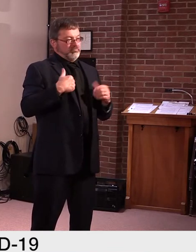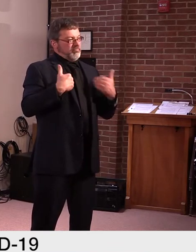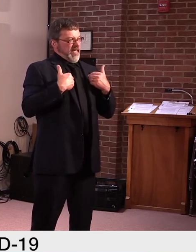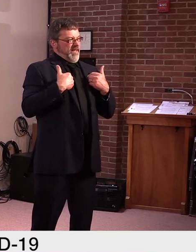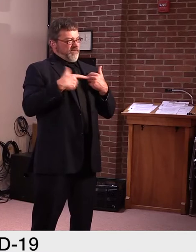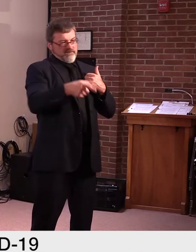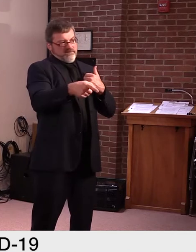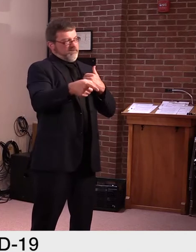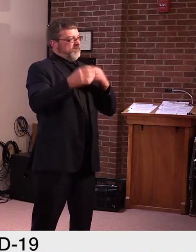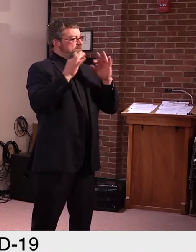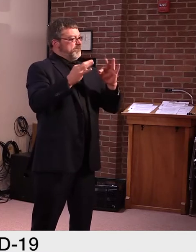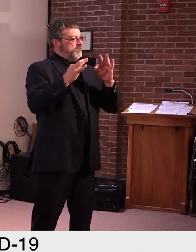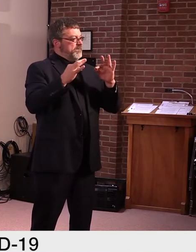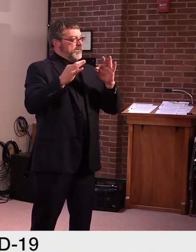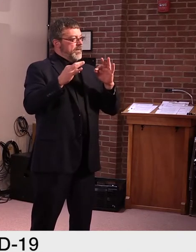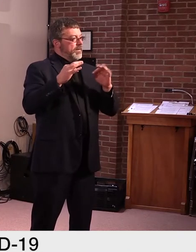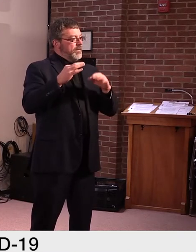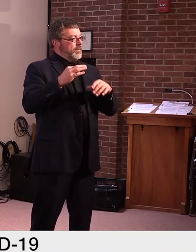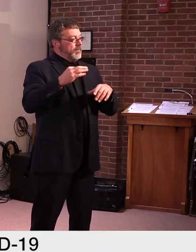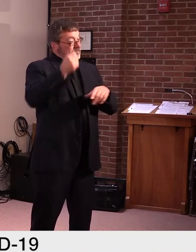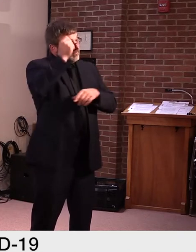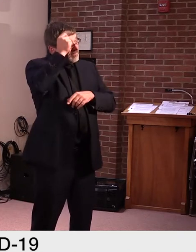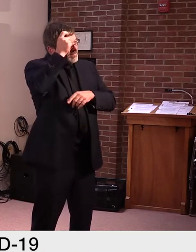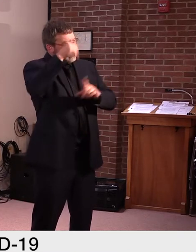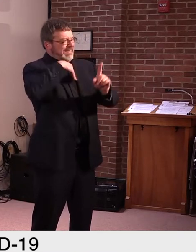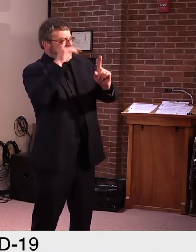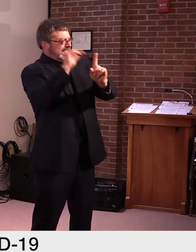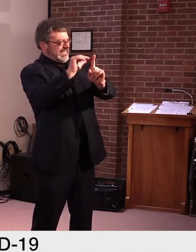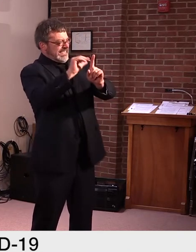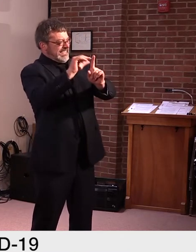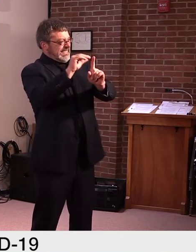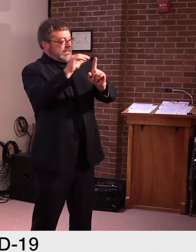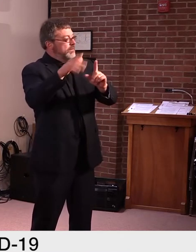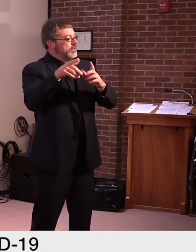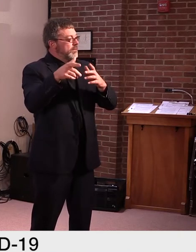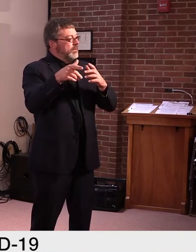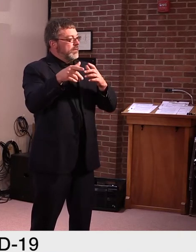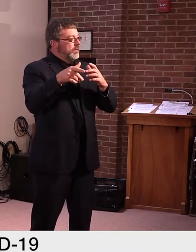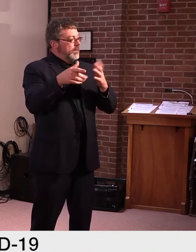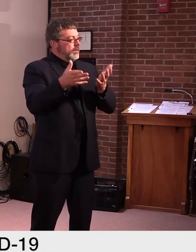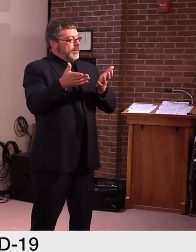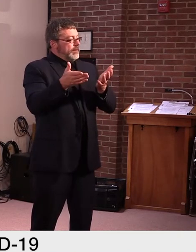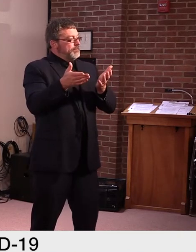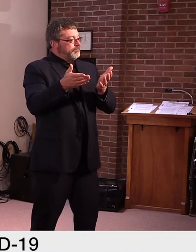those pods. We just remember most of our, most of our, uh,